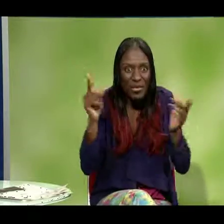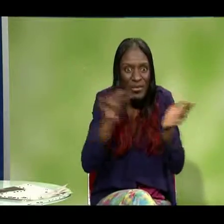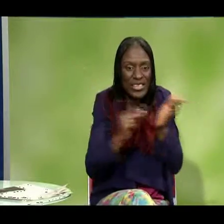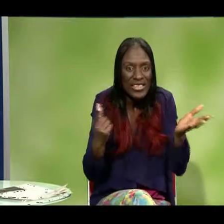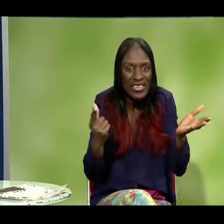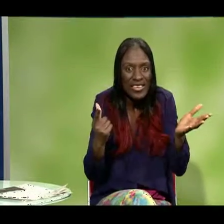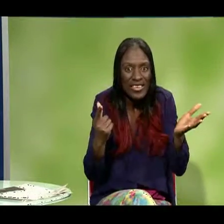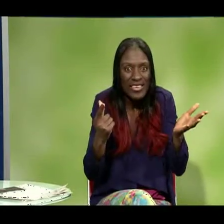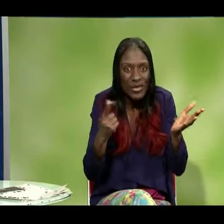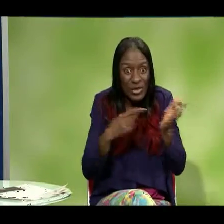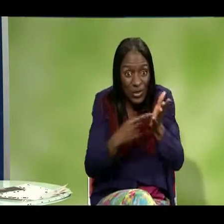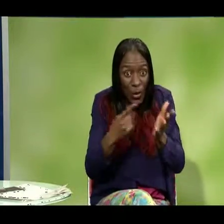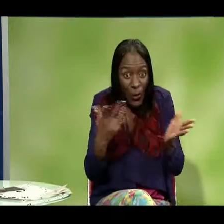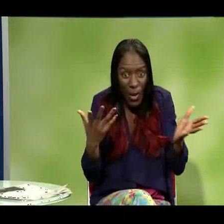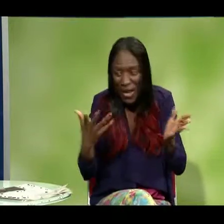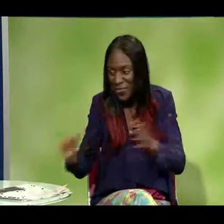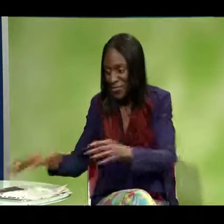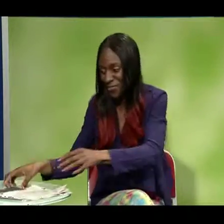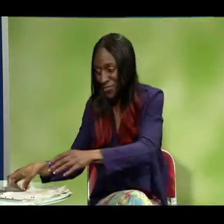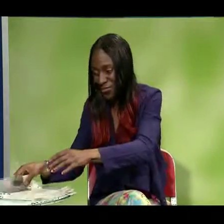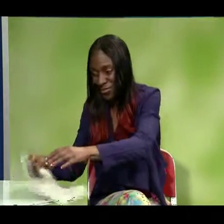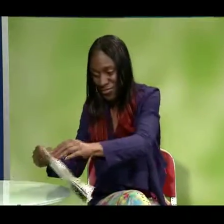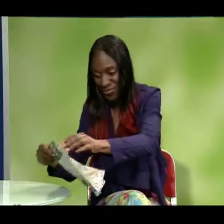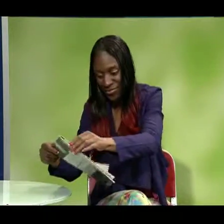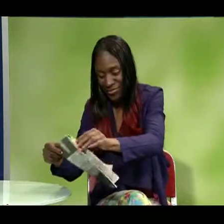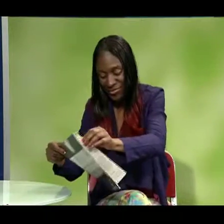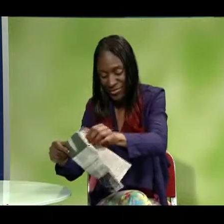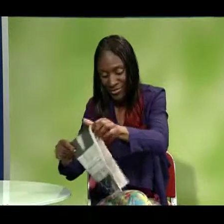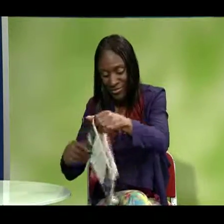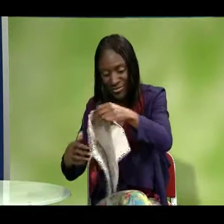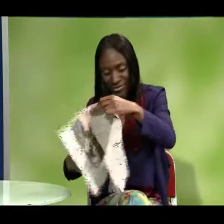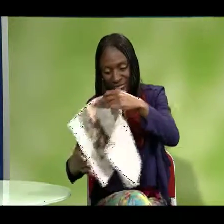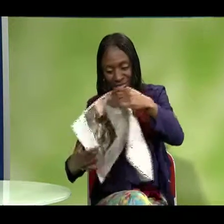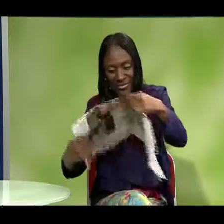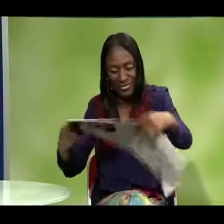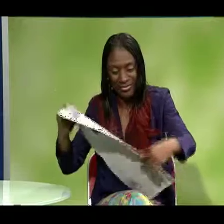great. I can't believe it. We've got the newspaper article here. I can show you.